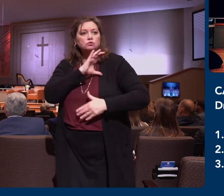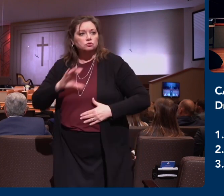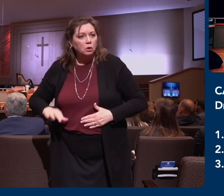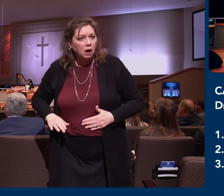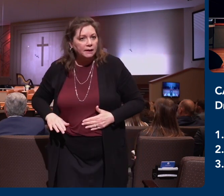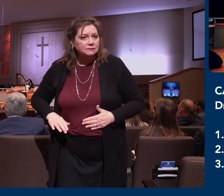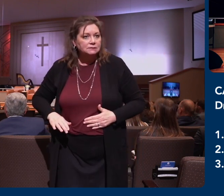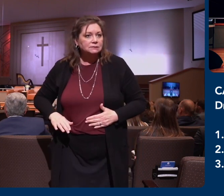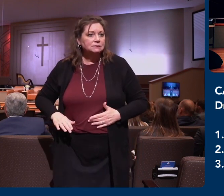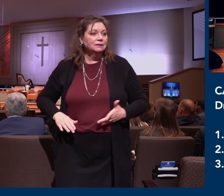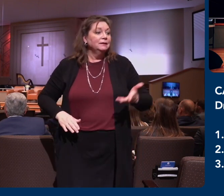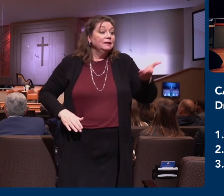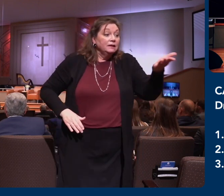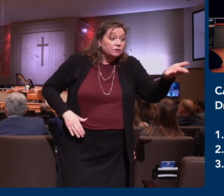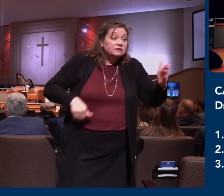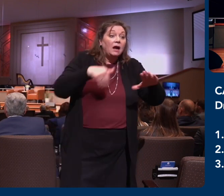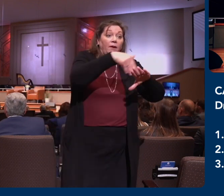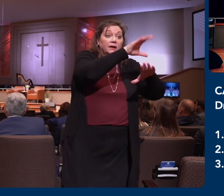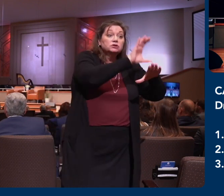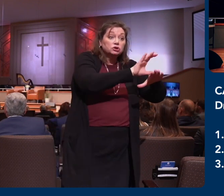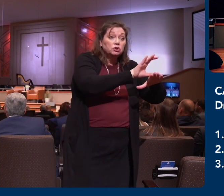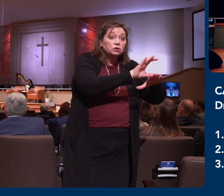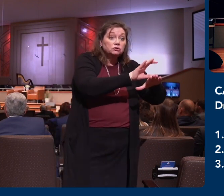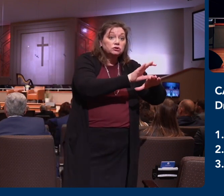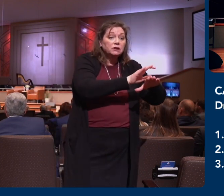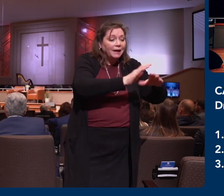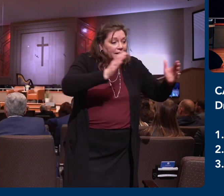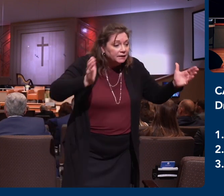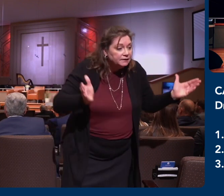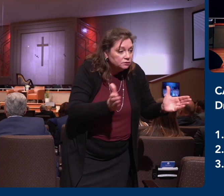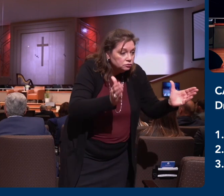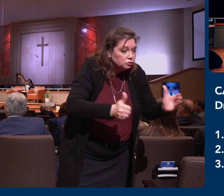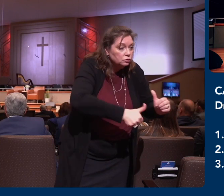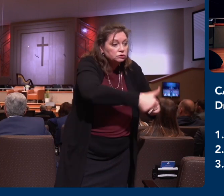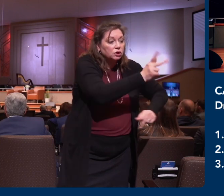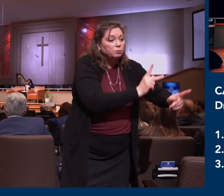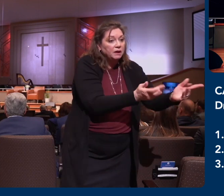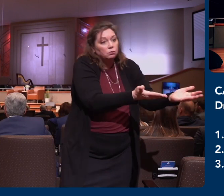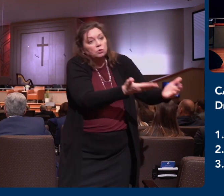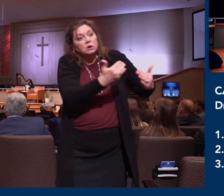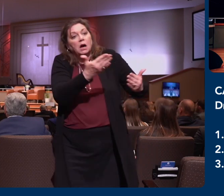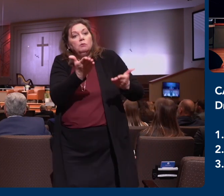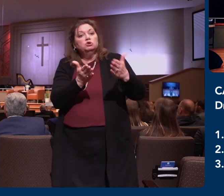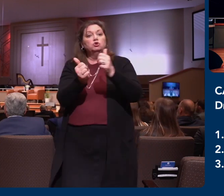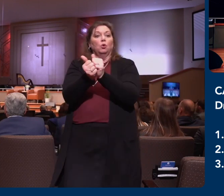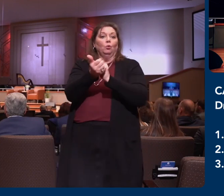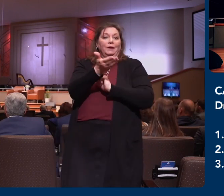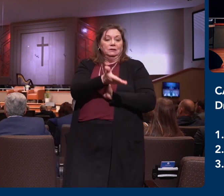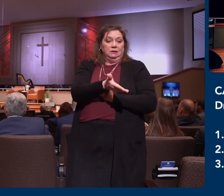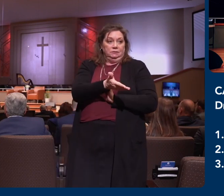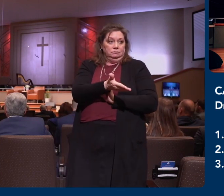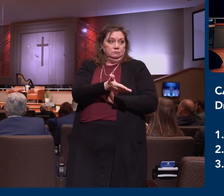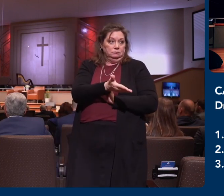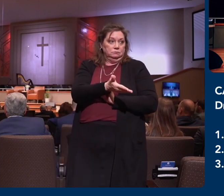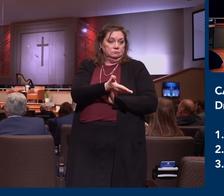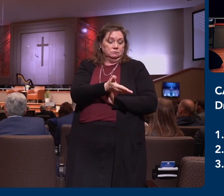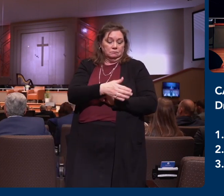ministry to serve Christ. Look at verse number 13 then. Speaking of Christ, who hath delivered us from the